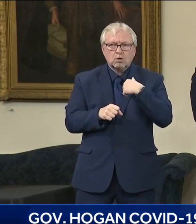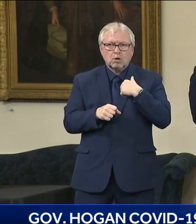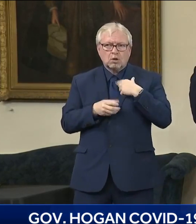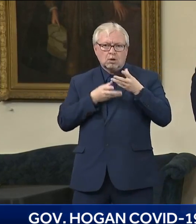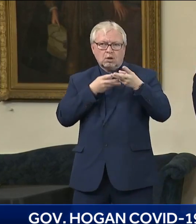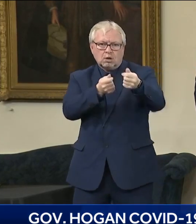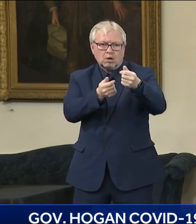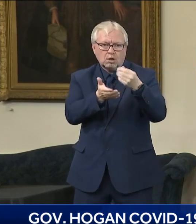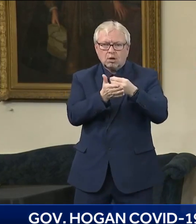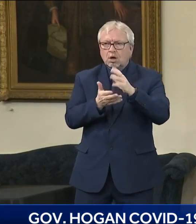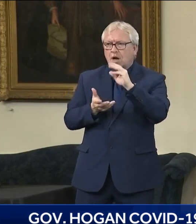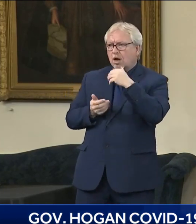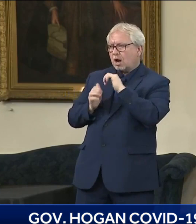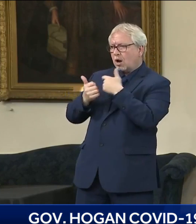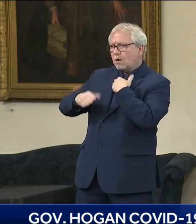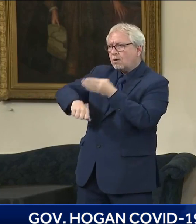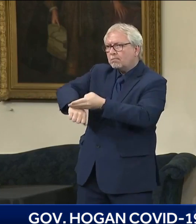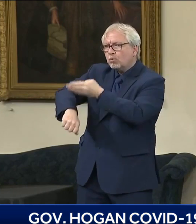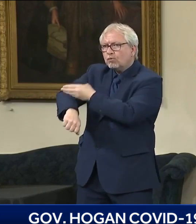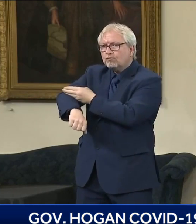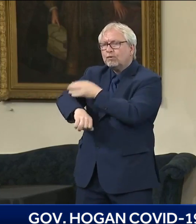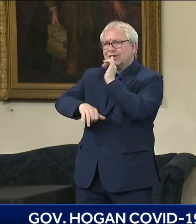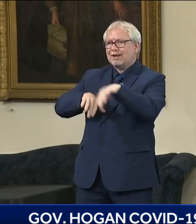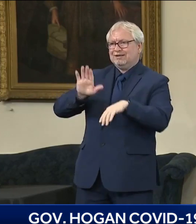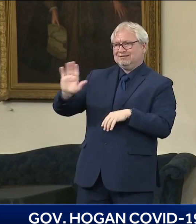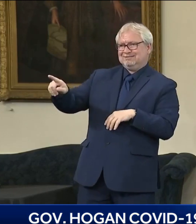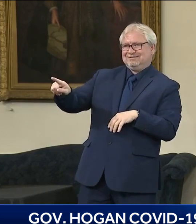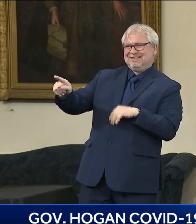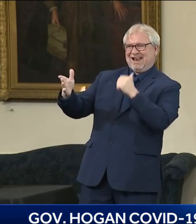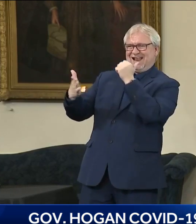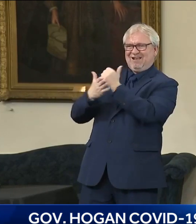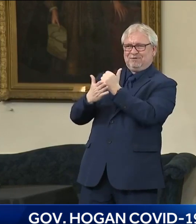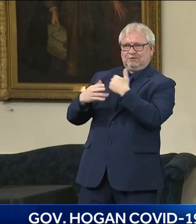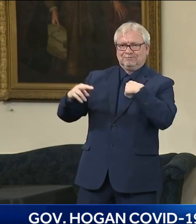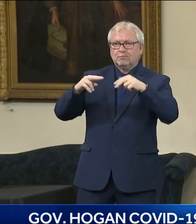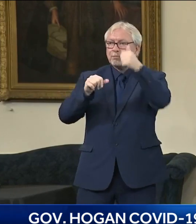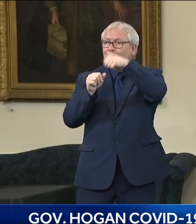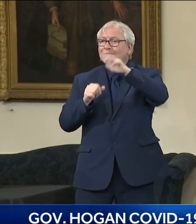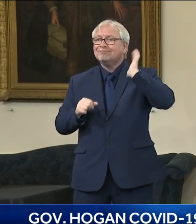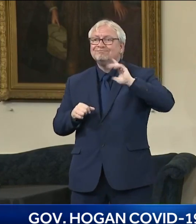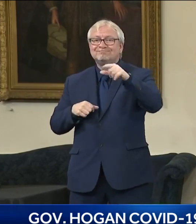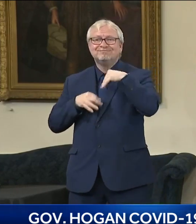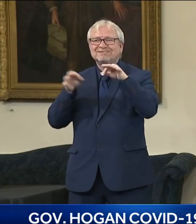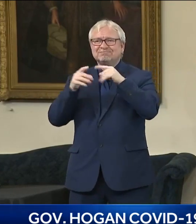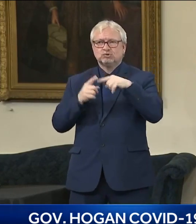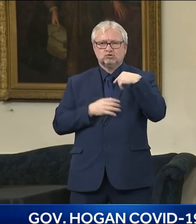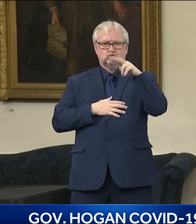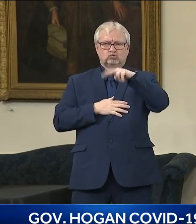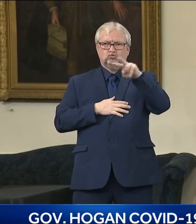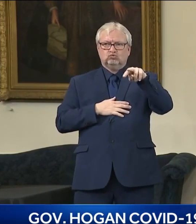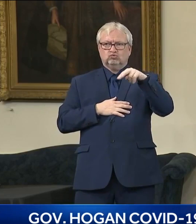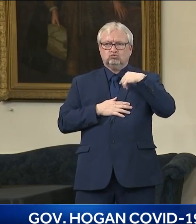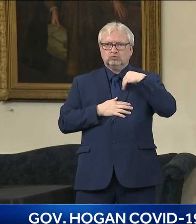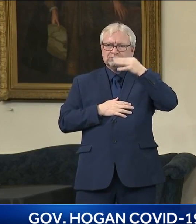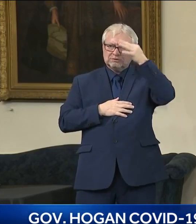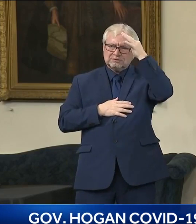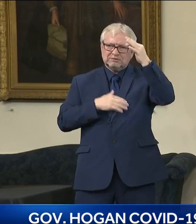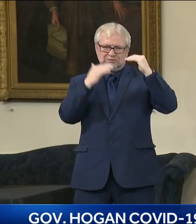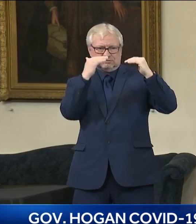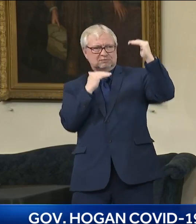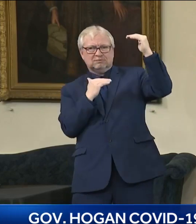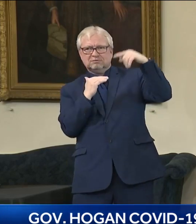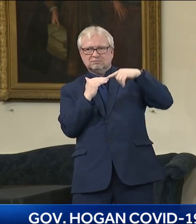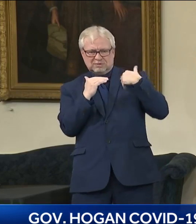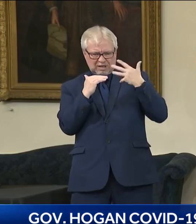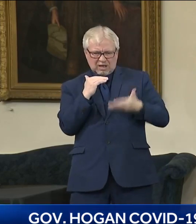control over, that we're now trying to get the White House and the CDC to fix. So Ernest & Young is earning their keep. They're